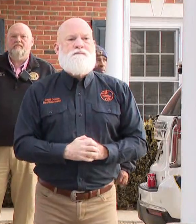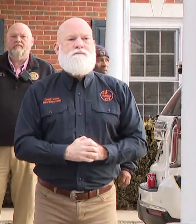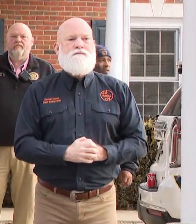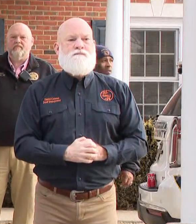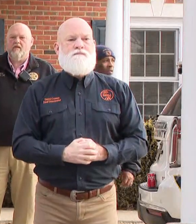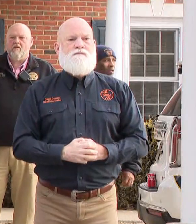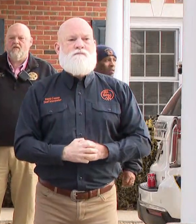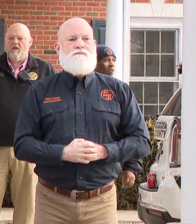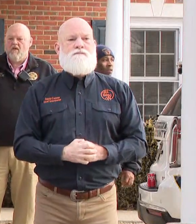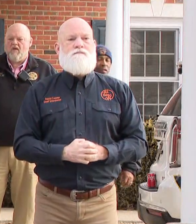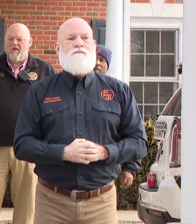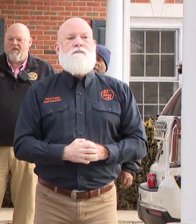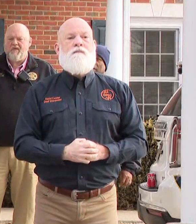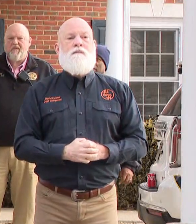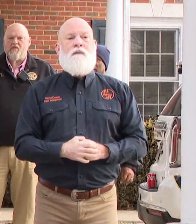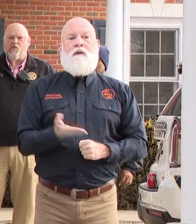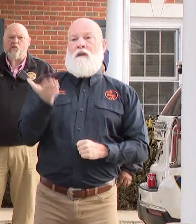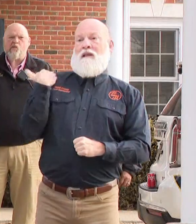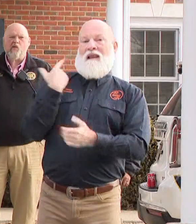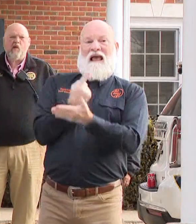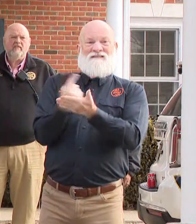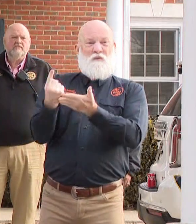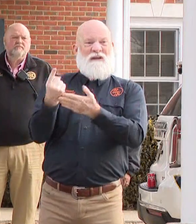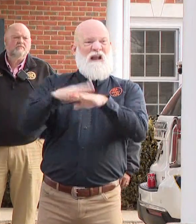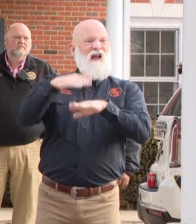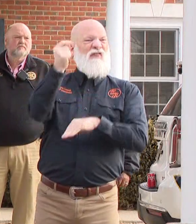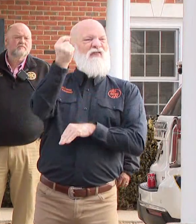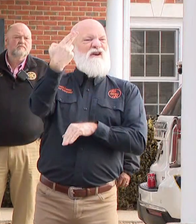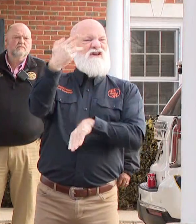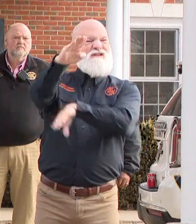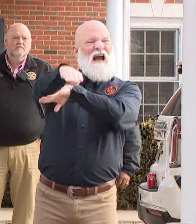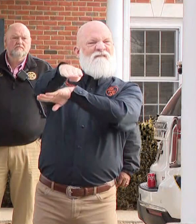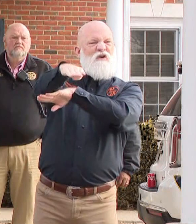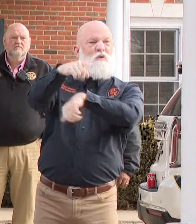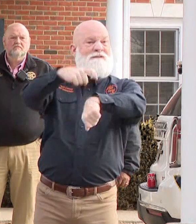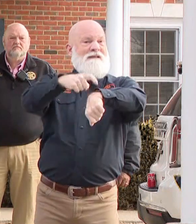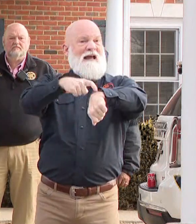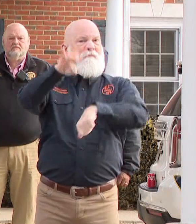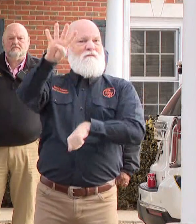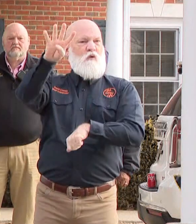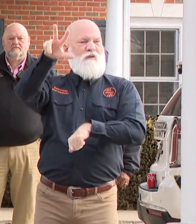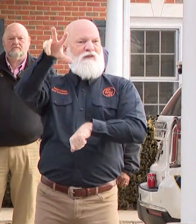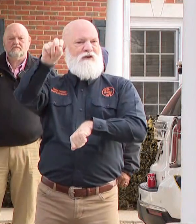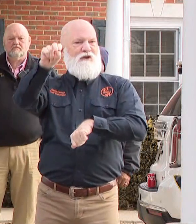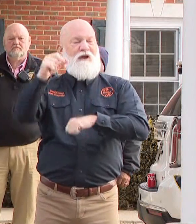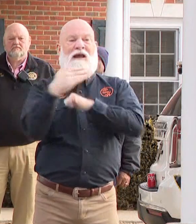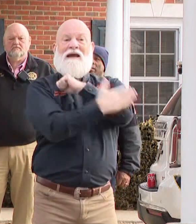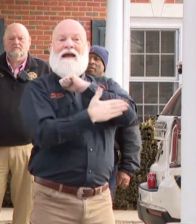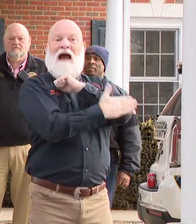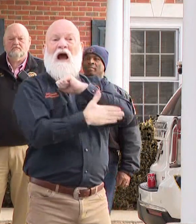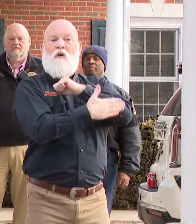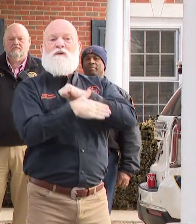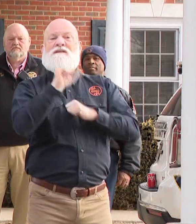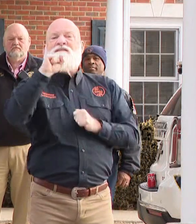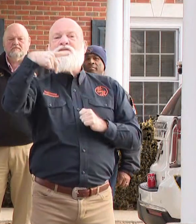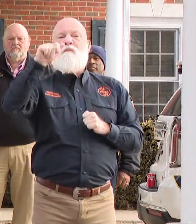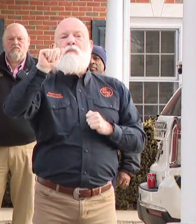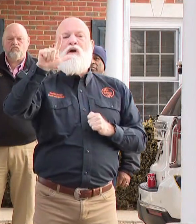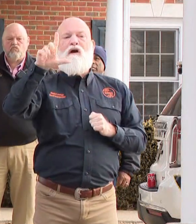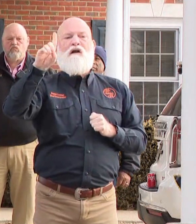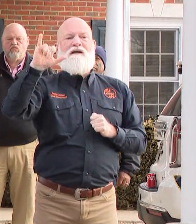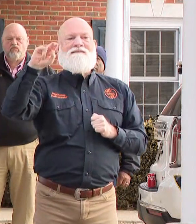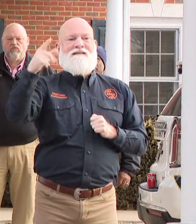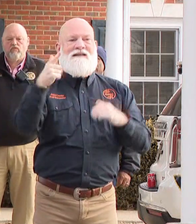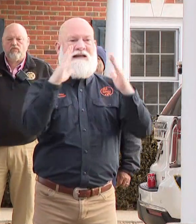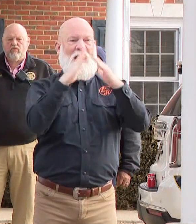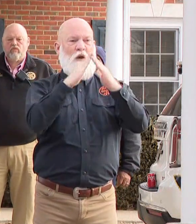Last Thursday evening at approximately 4.30 Spalding County and the City of Griffin suffered a direct impact from what we believe were